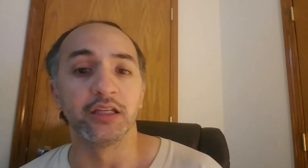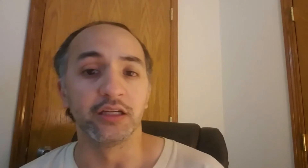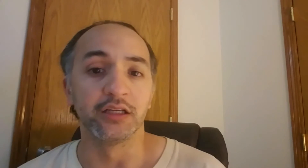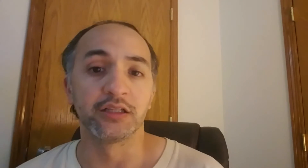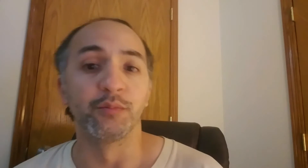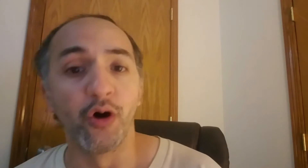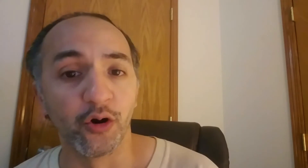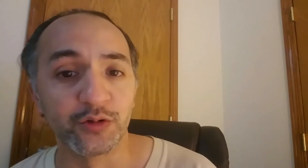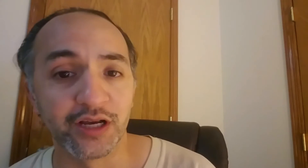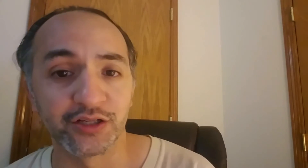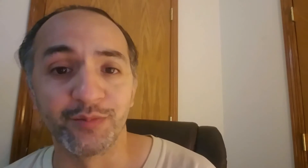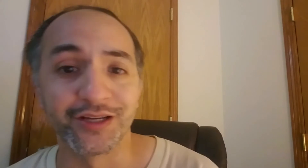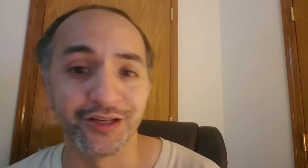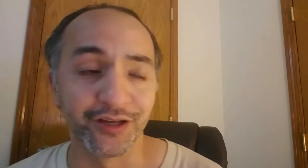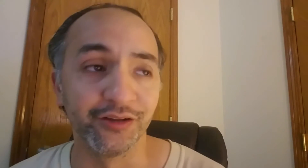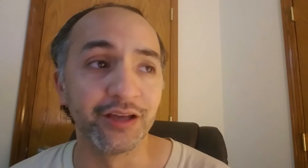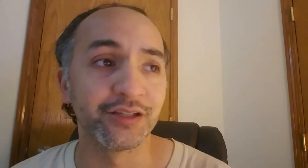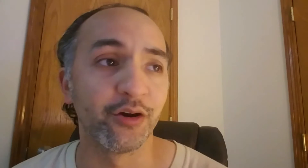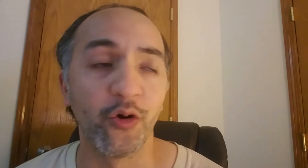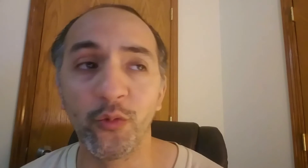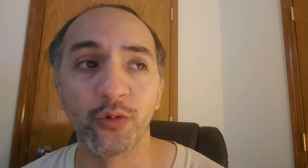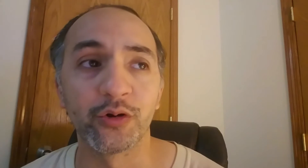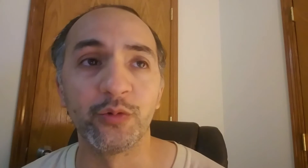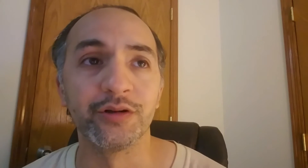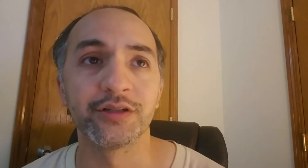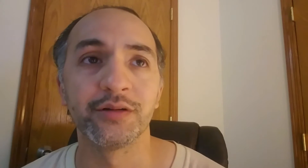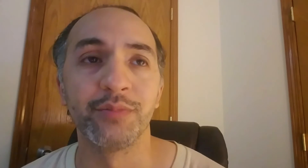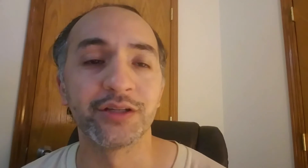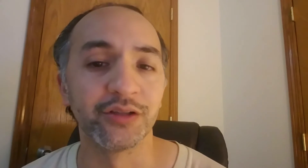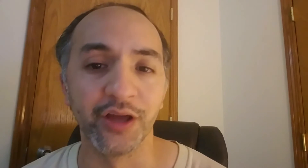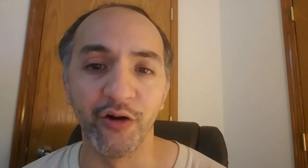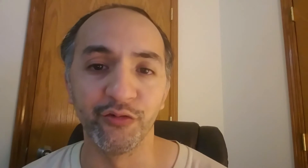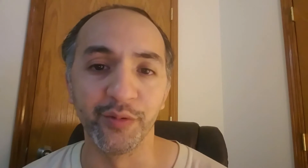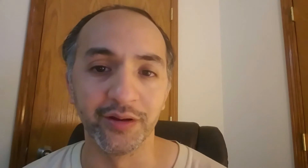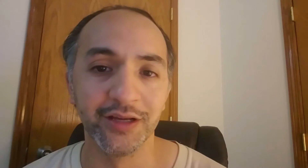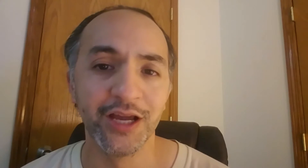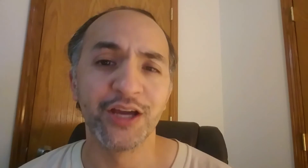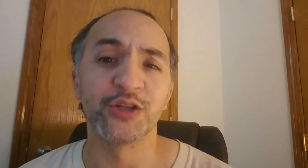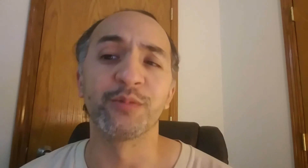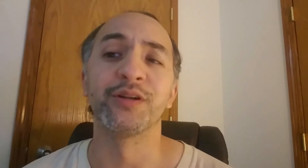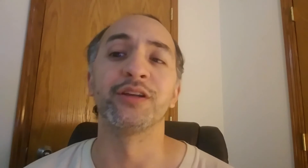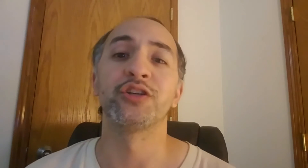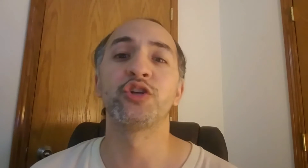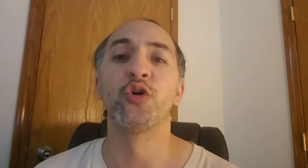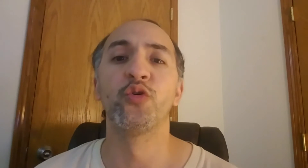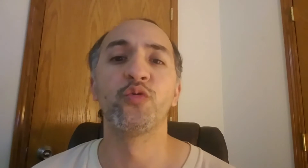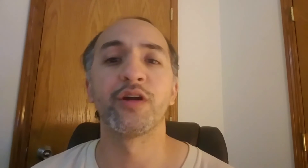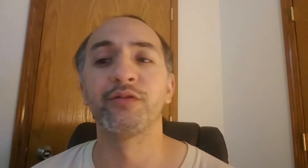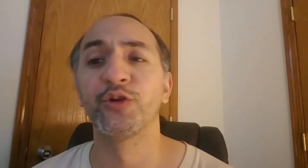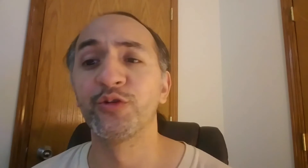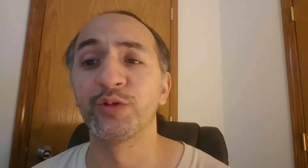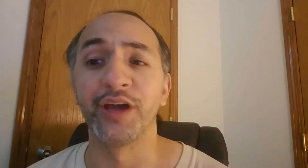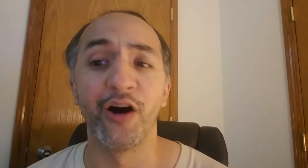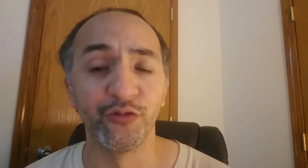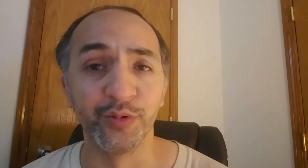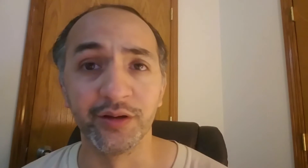tomorrow is actually my second class and our homework was basically the alphabet. So I'm going to show what I've learned with the alphabet,